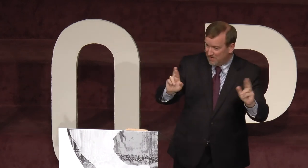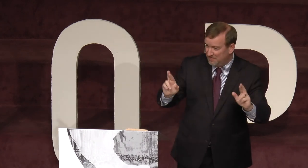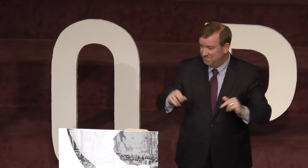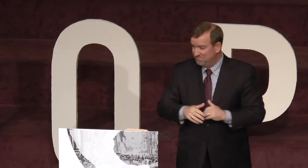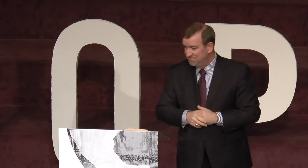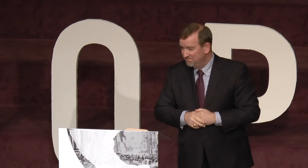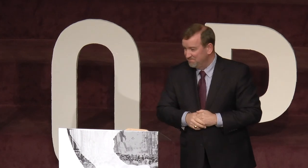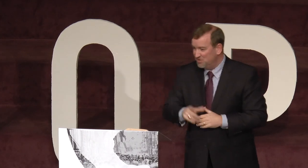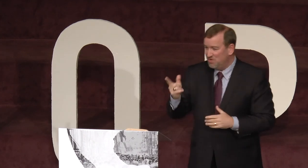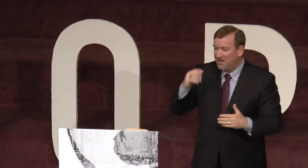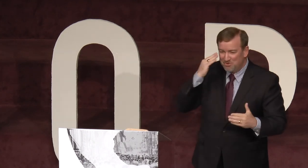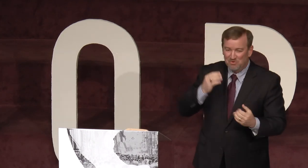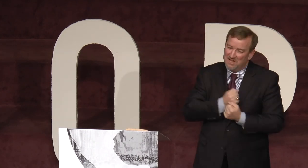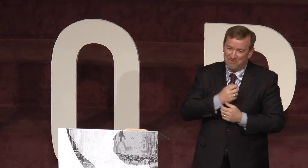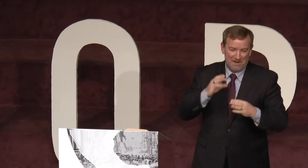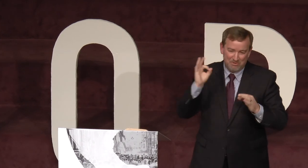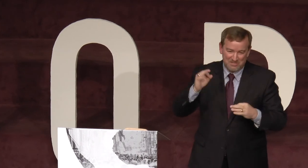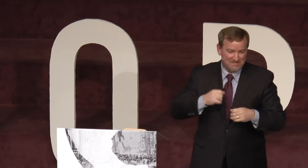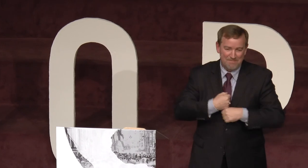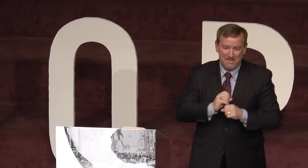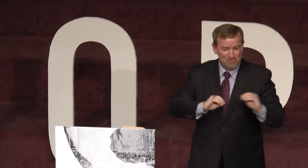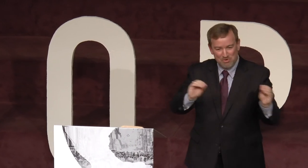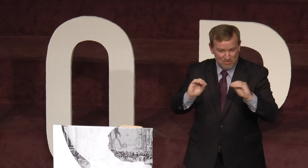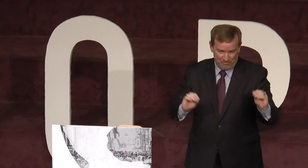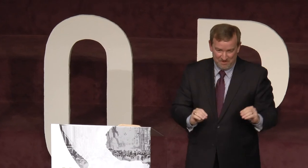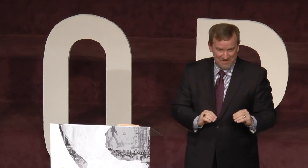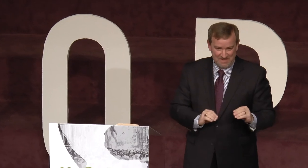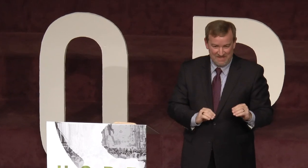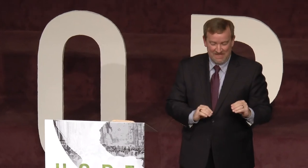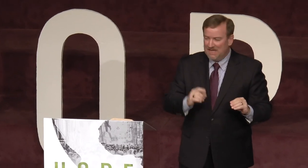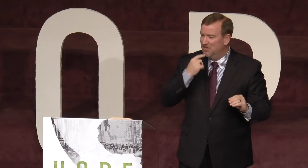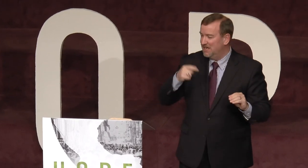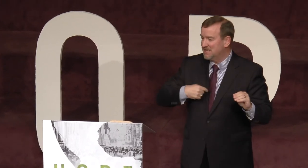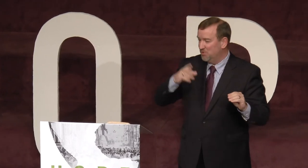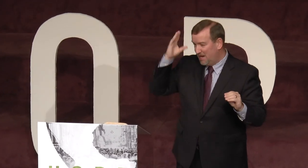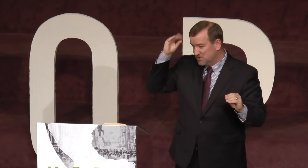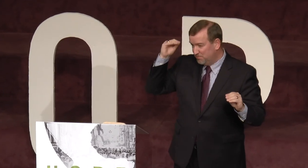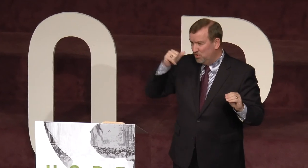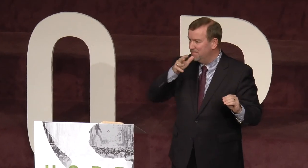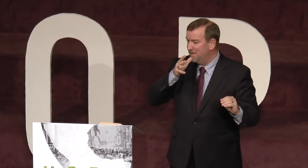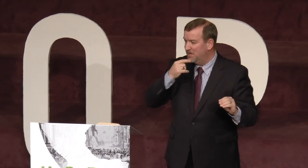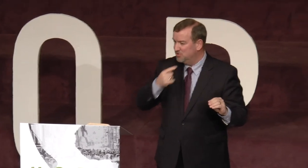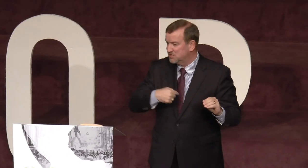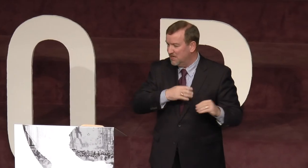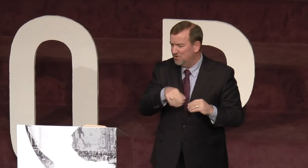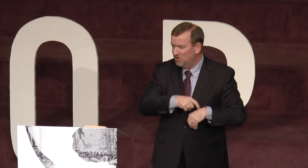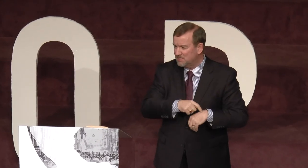you ready? I know you love when I preach, because I make you move. You know, I said, when I was a boy, my mother used to tell me all the